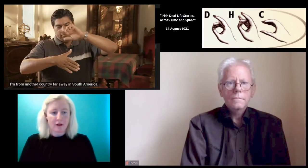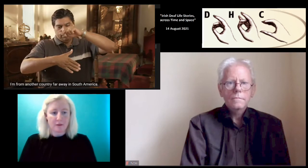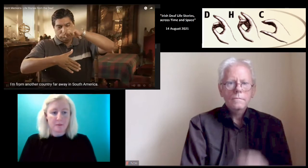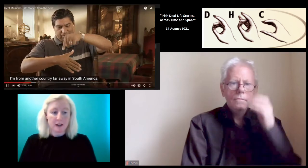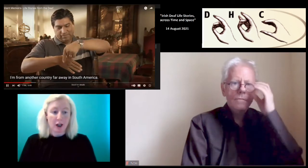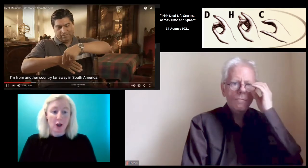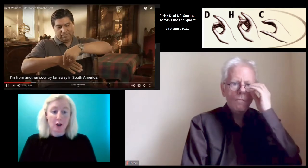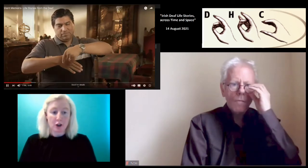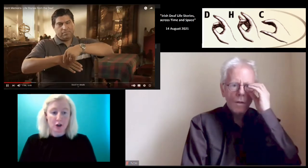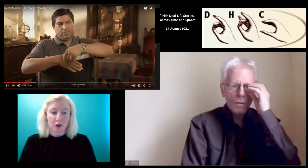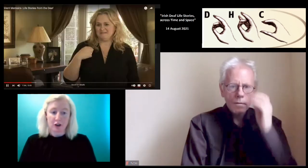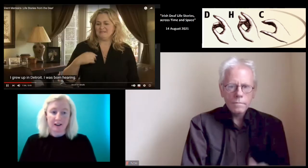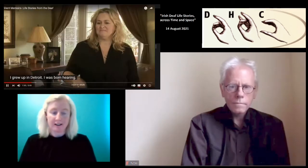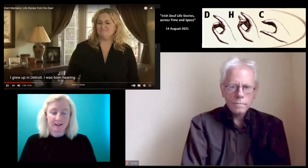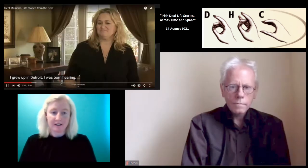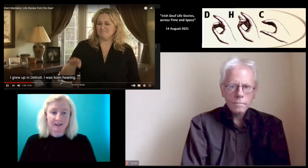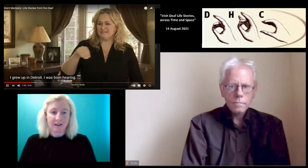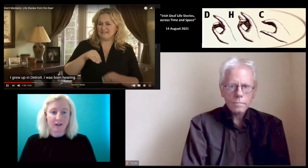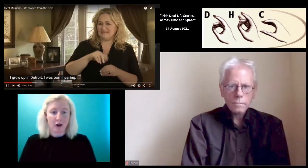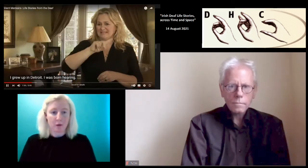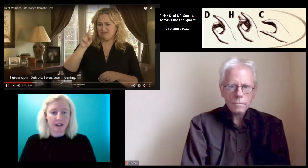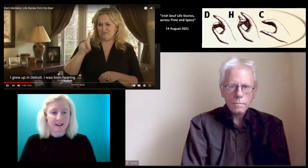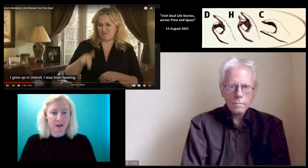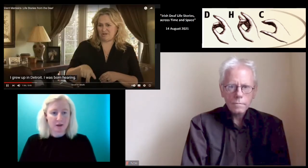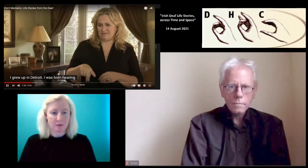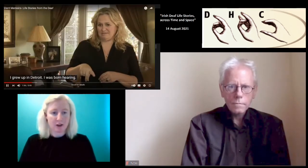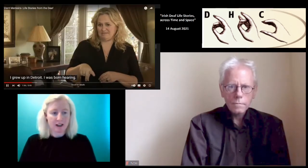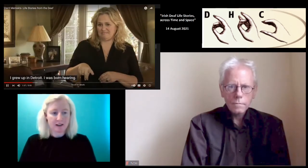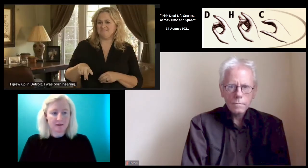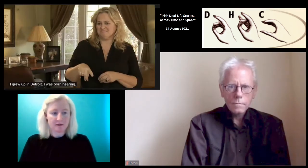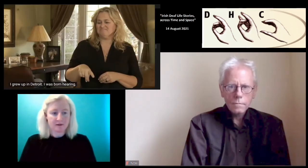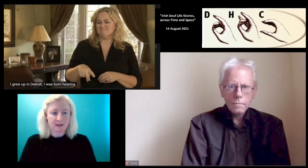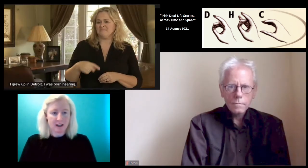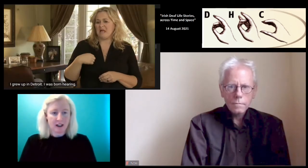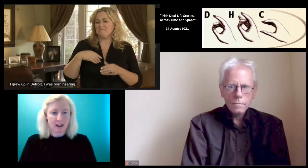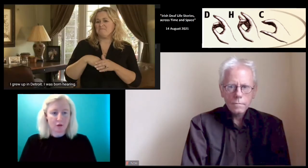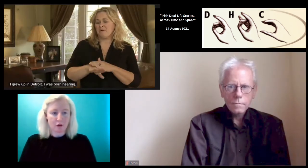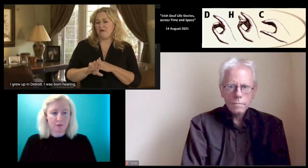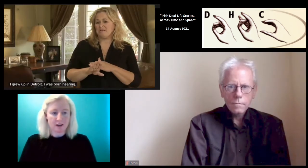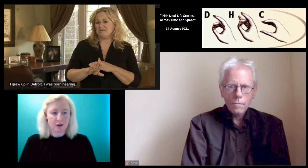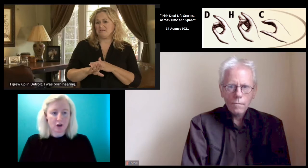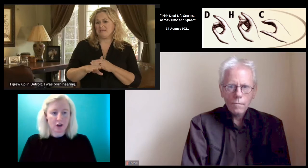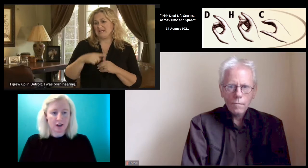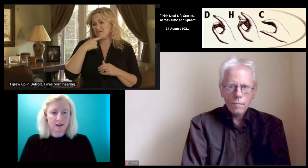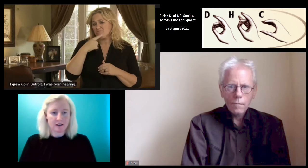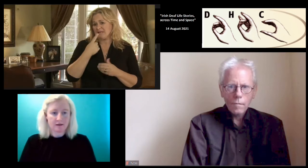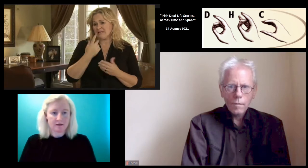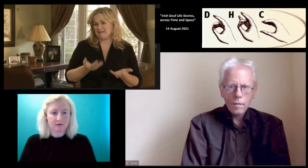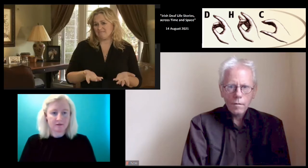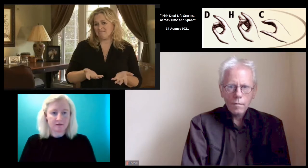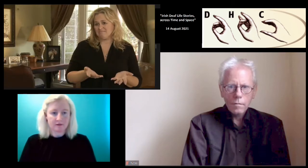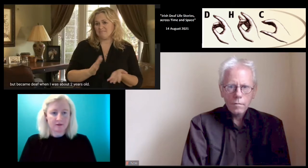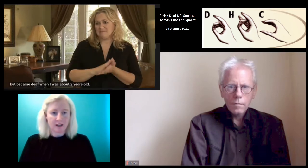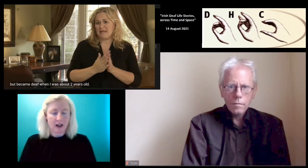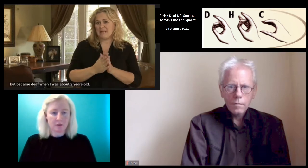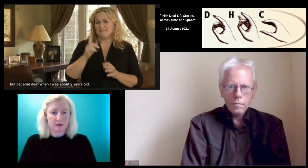I'm from another country far away in South America. I grew up in Detroit.